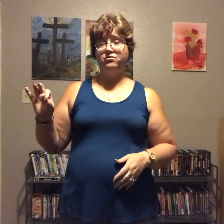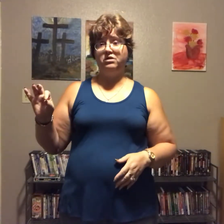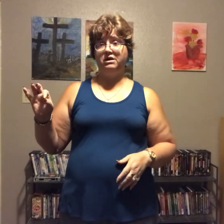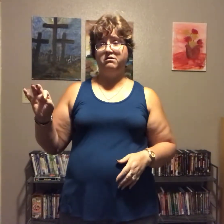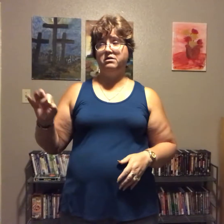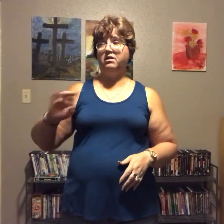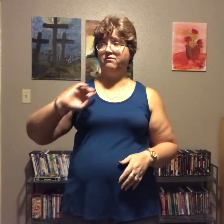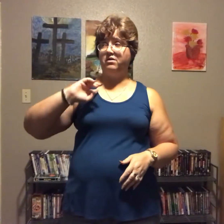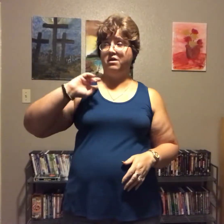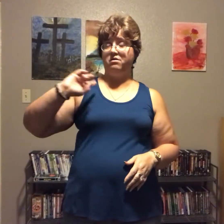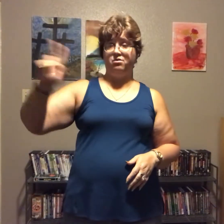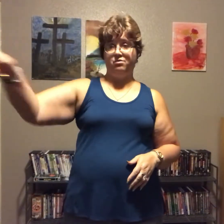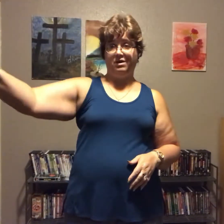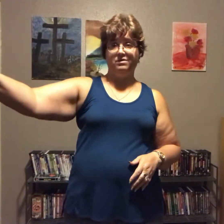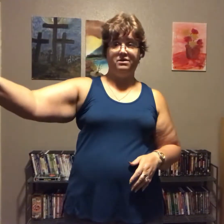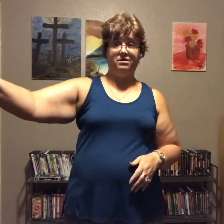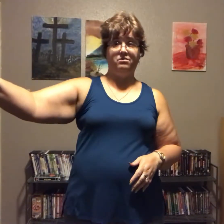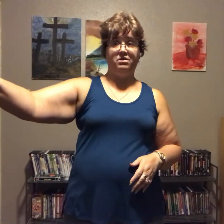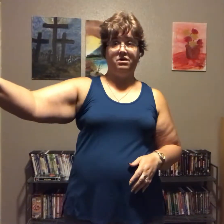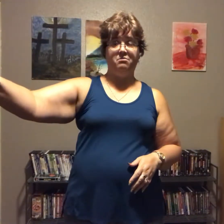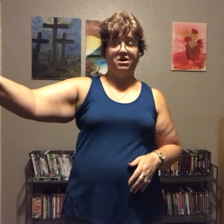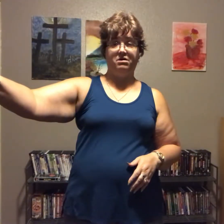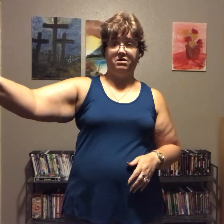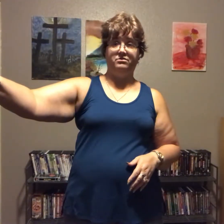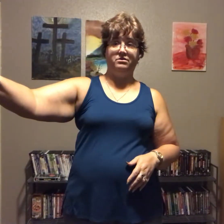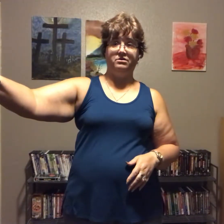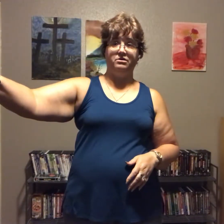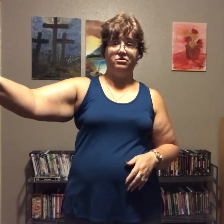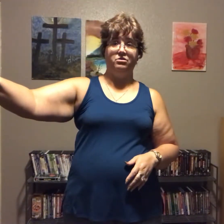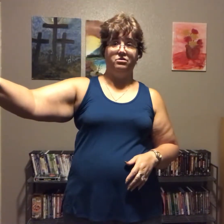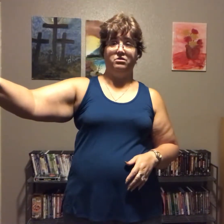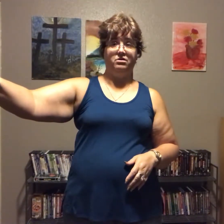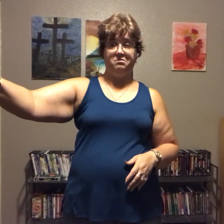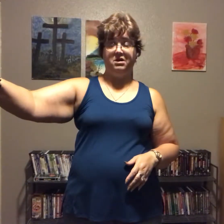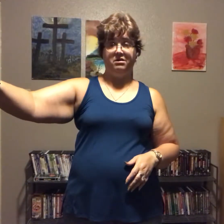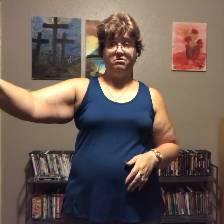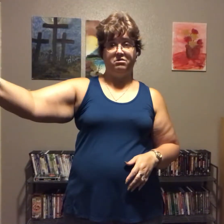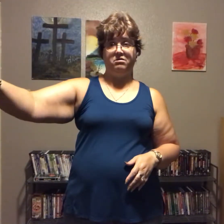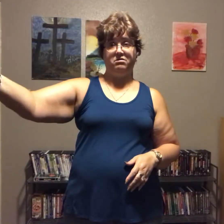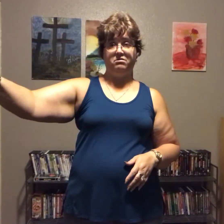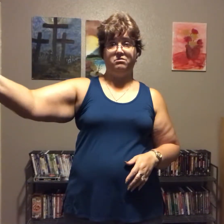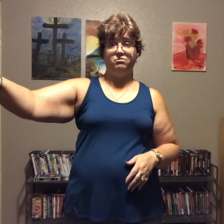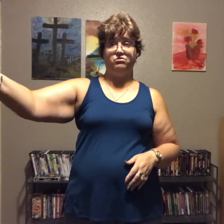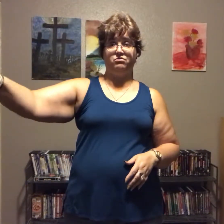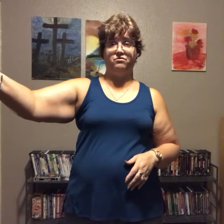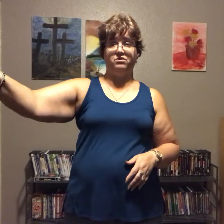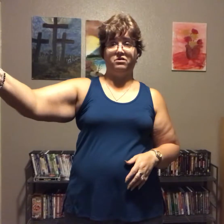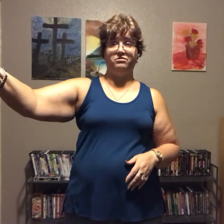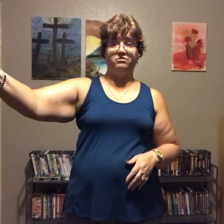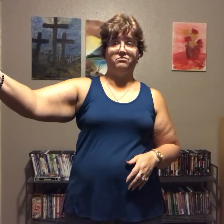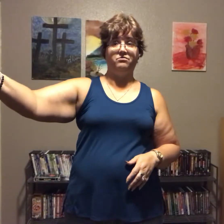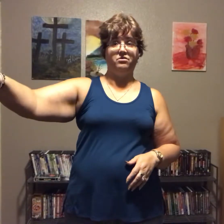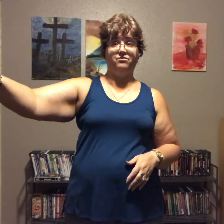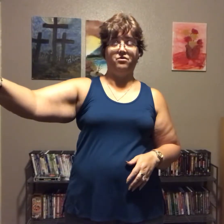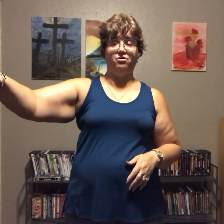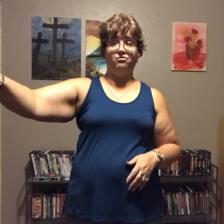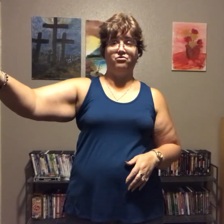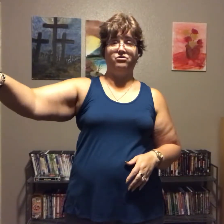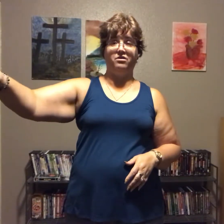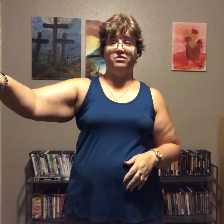overeat on I've got right there in my closet in my reserve closet of our overstock